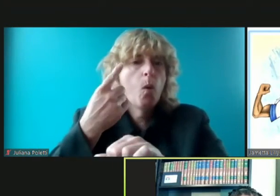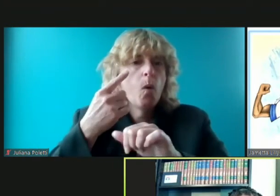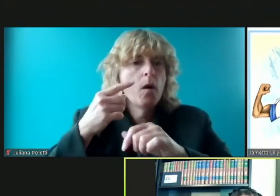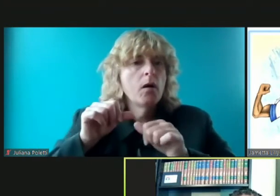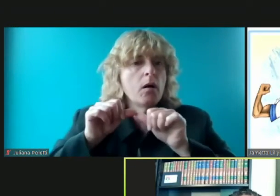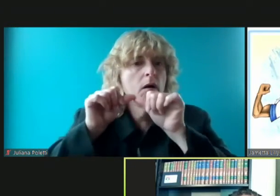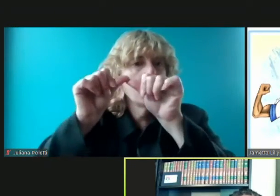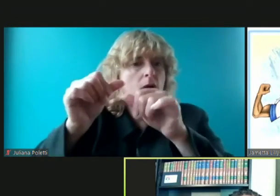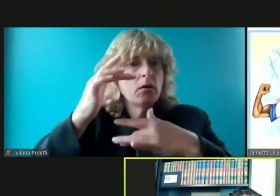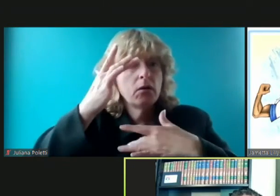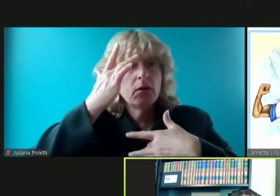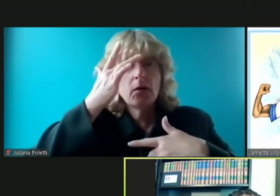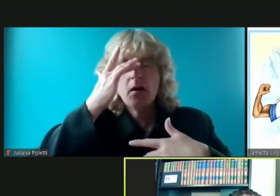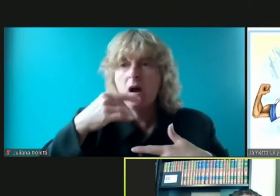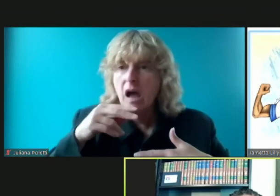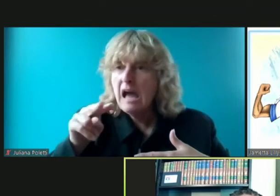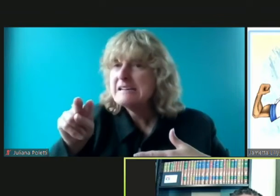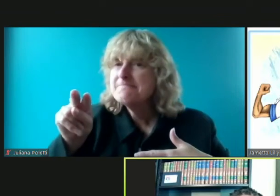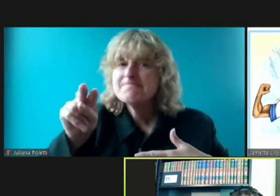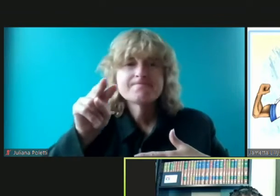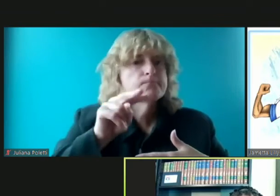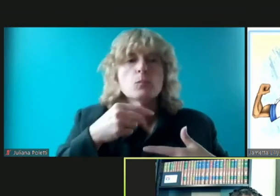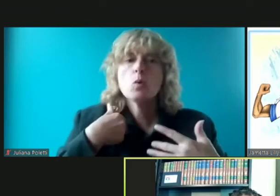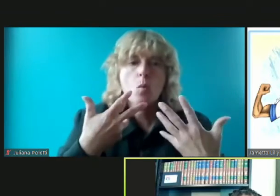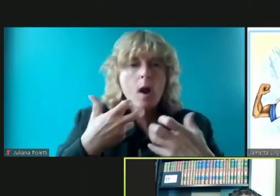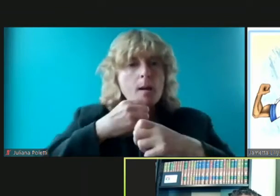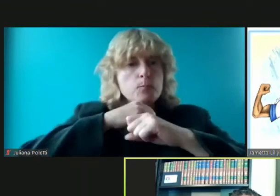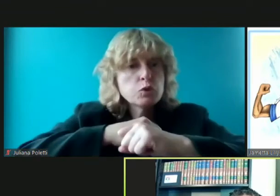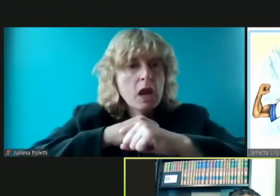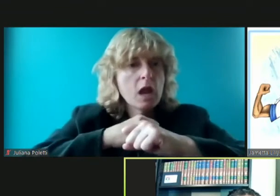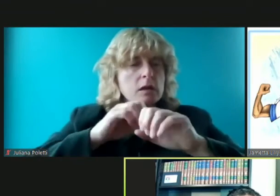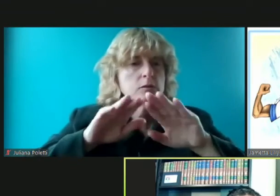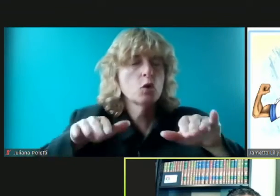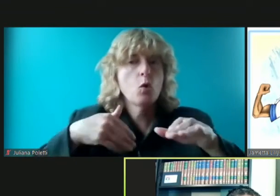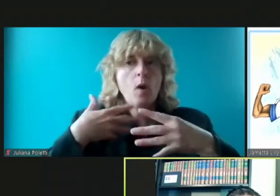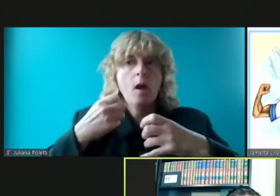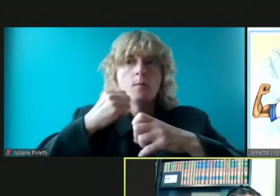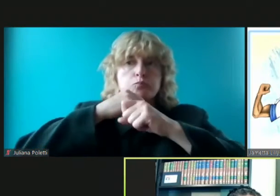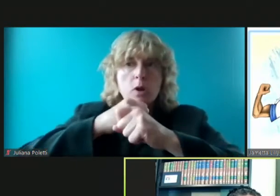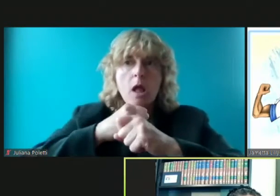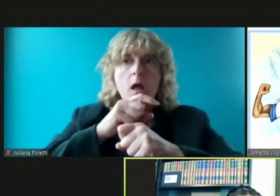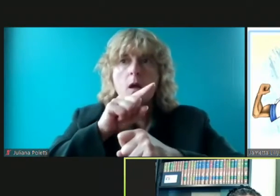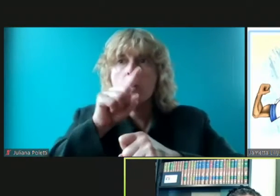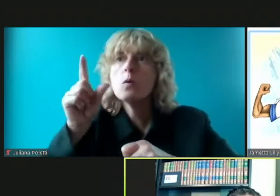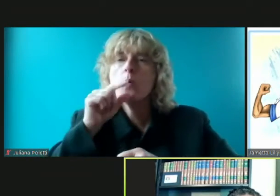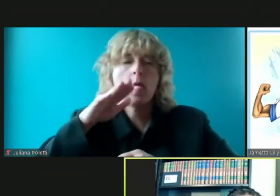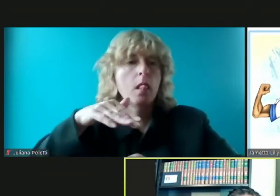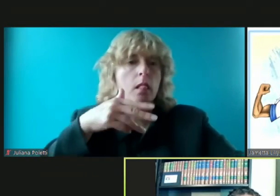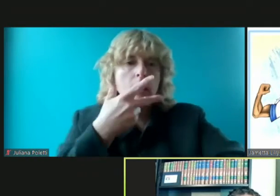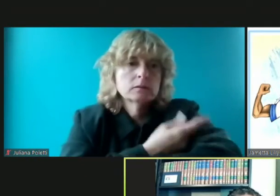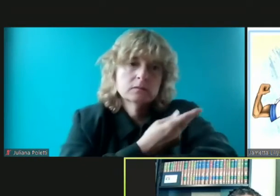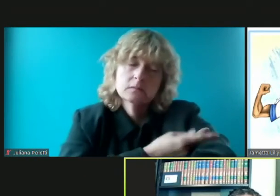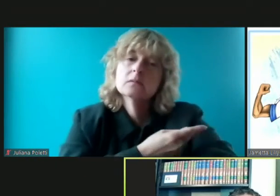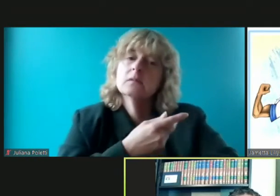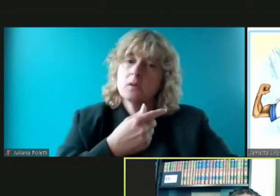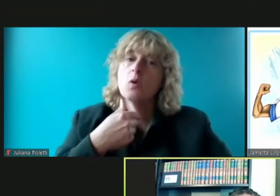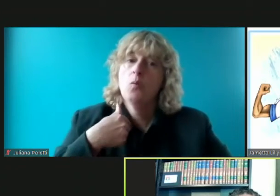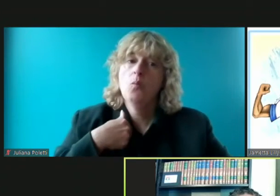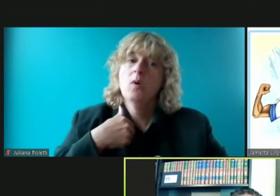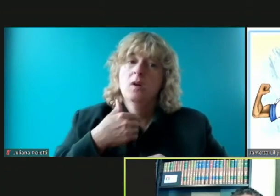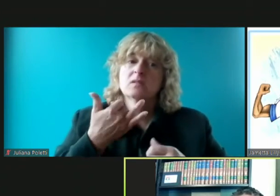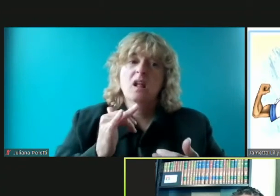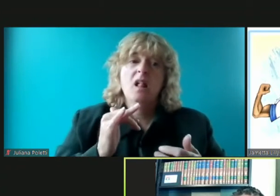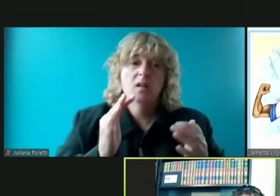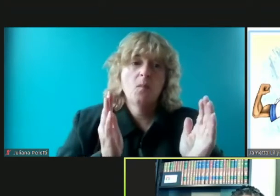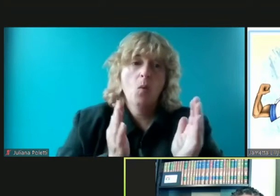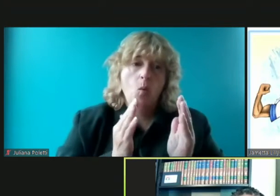vaccinated we are not out of this we're in a low place if you look at other countries you'll see that